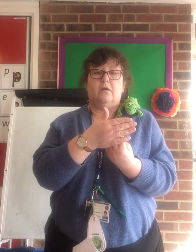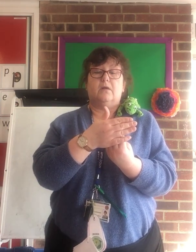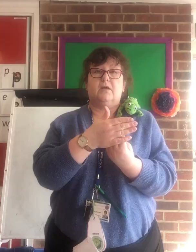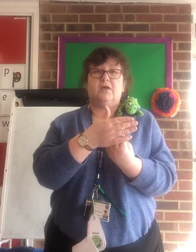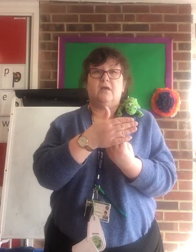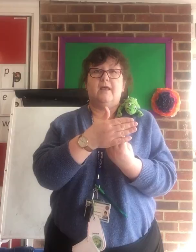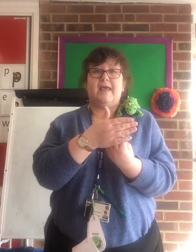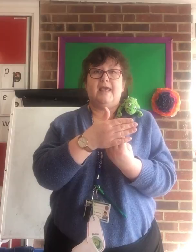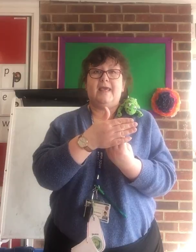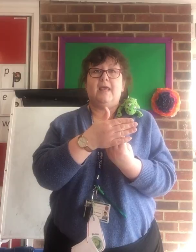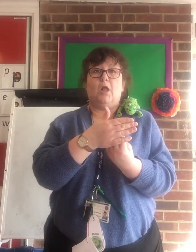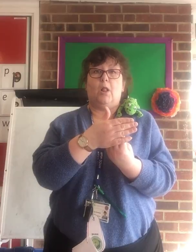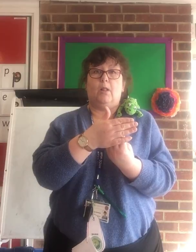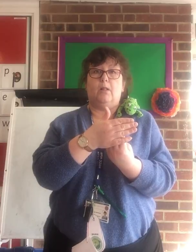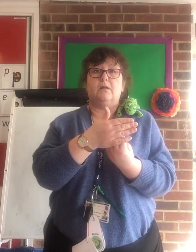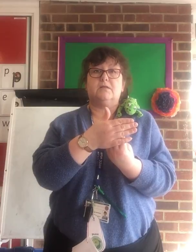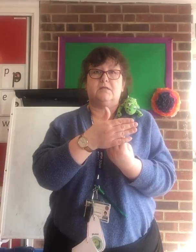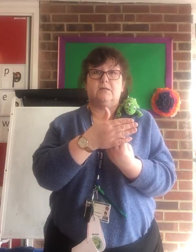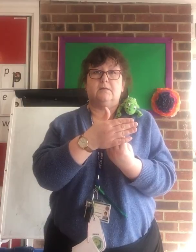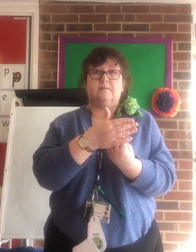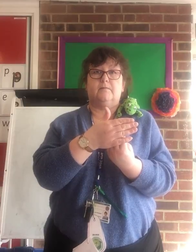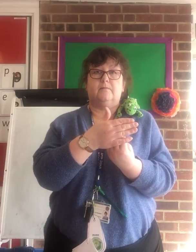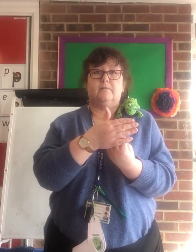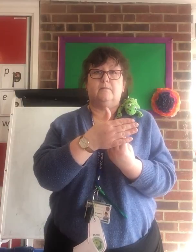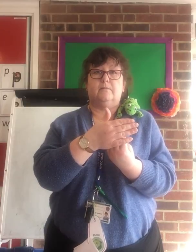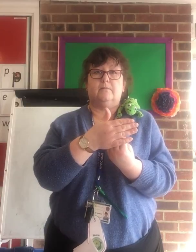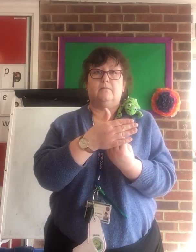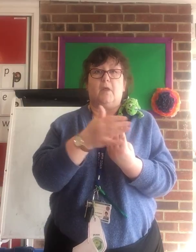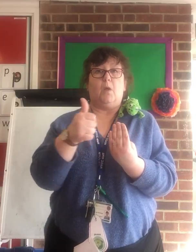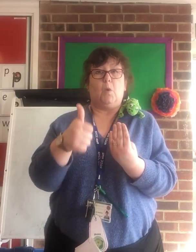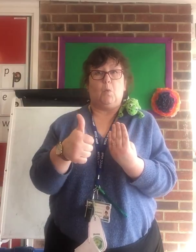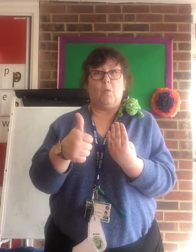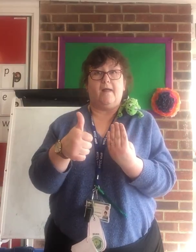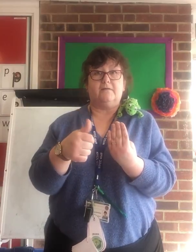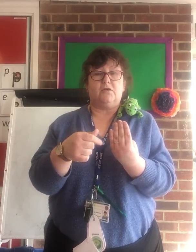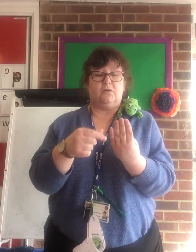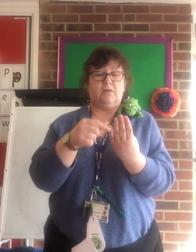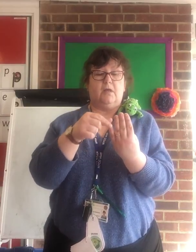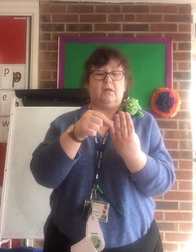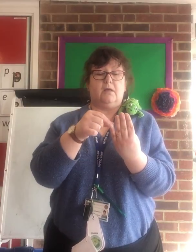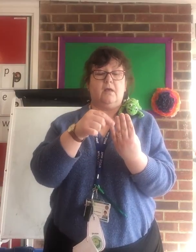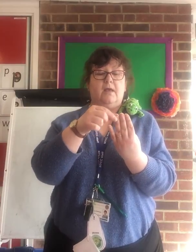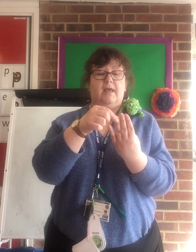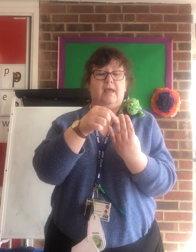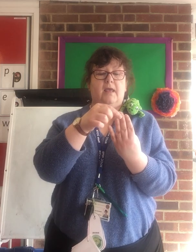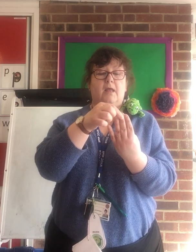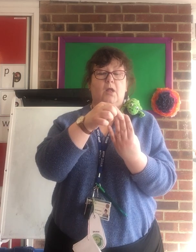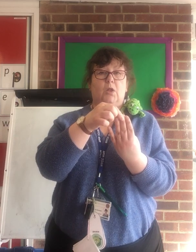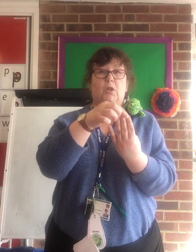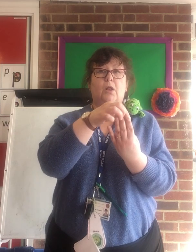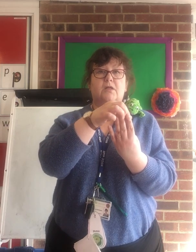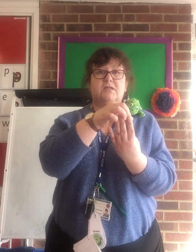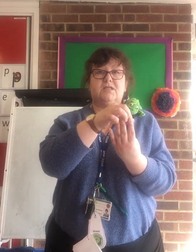K-I-L-T. Well done. K-I-L-T.